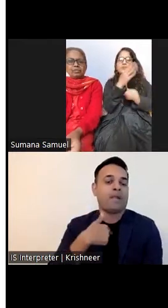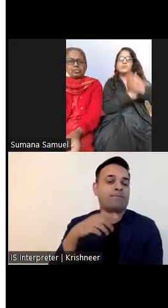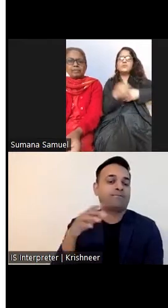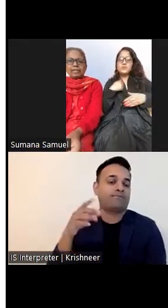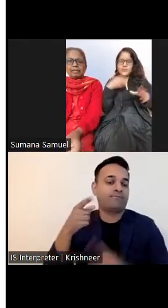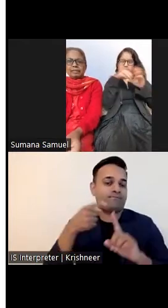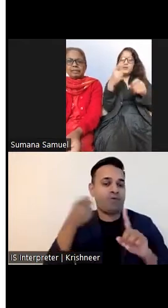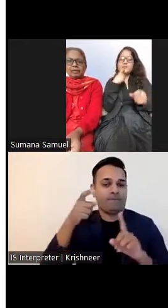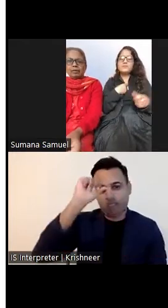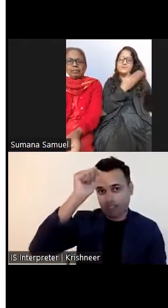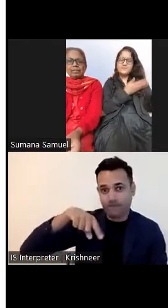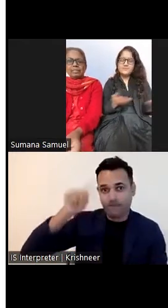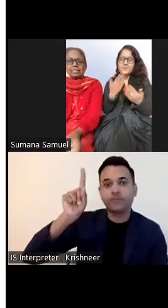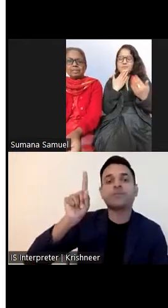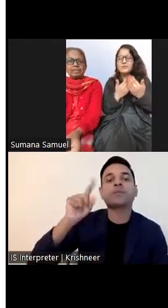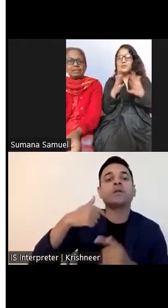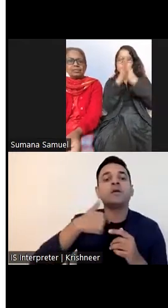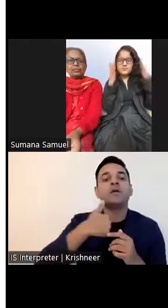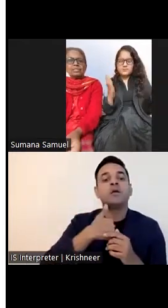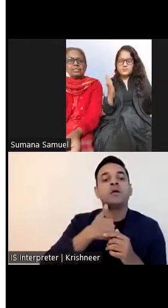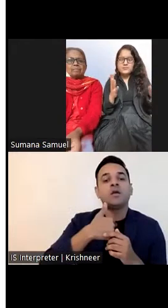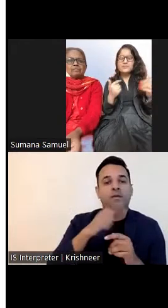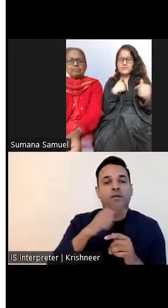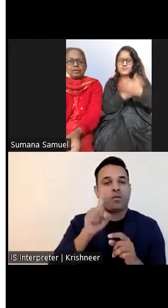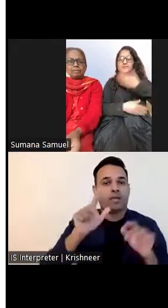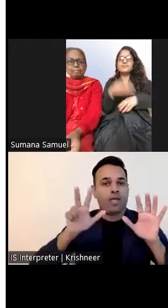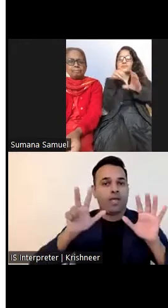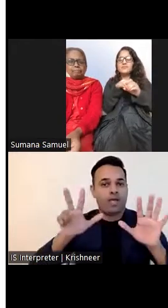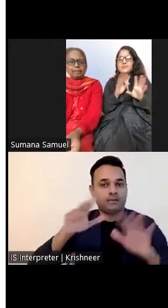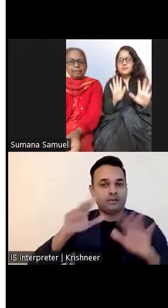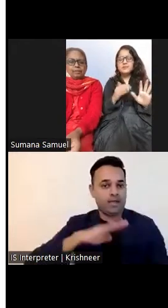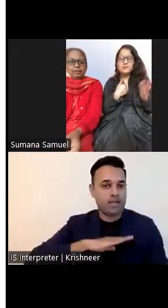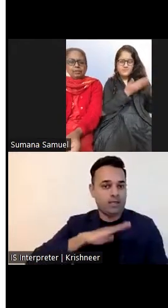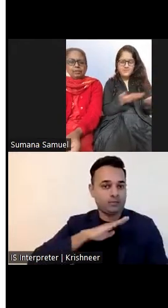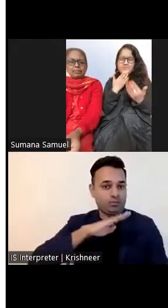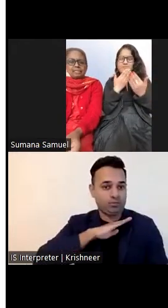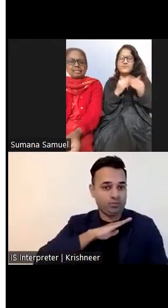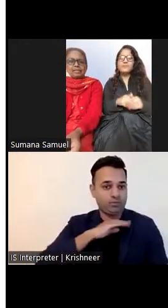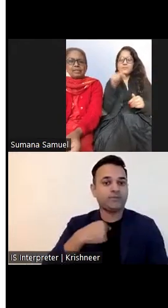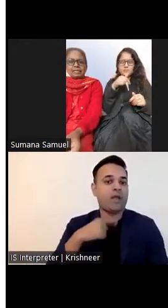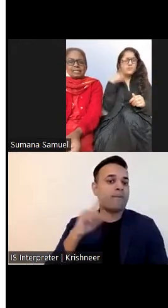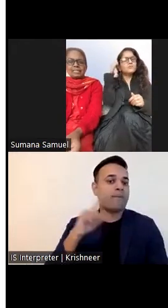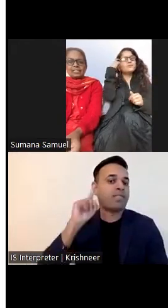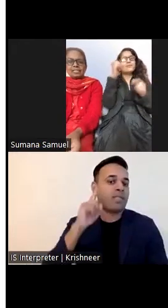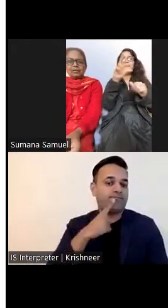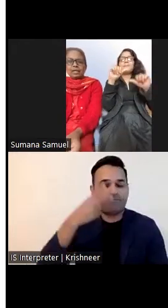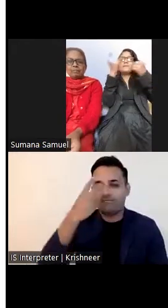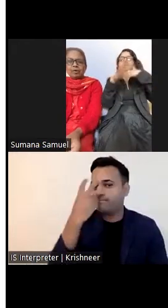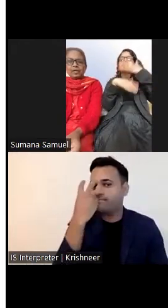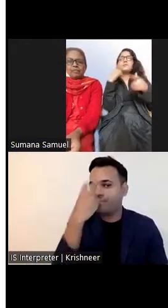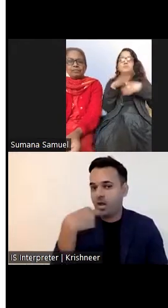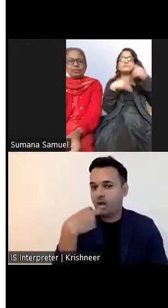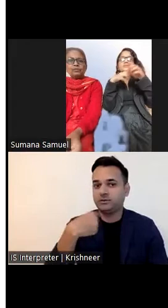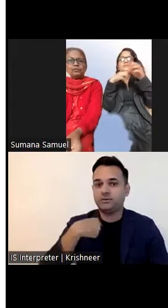me to speak at the Global Disability Youth Summit Forum. To present on transitioning to